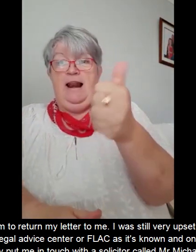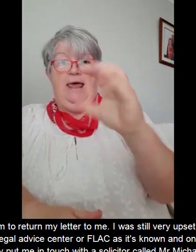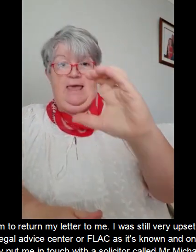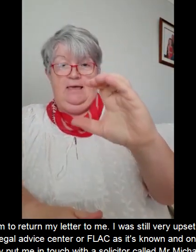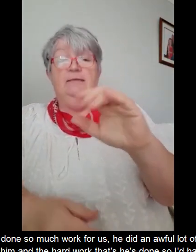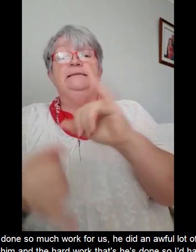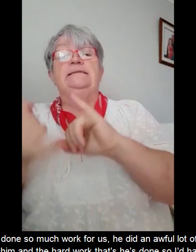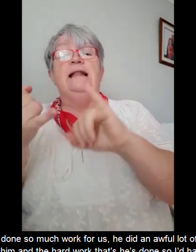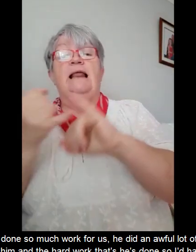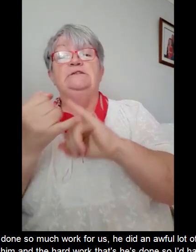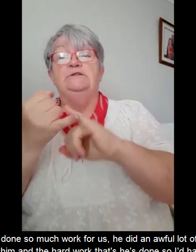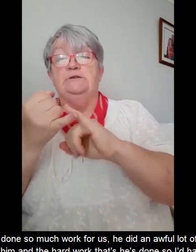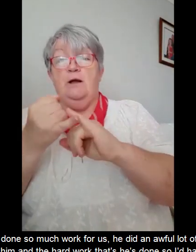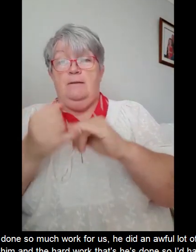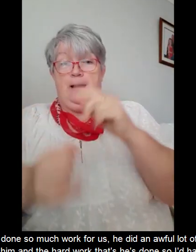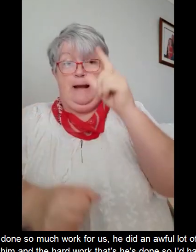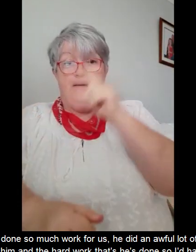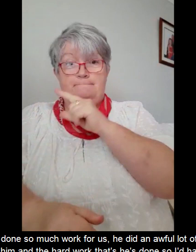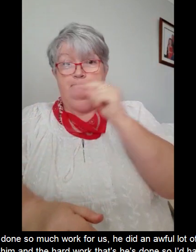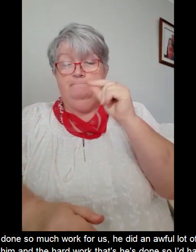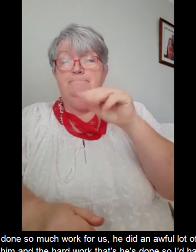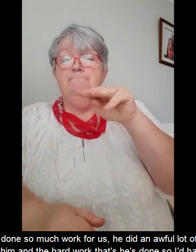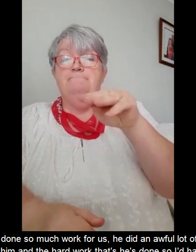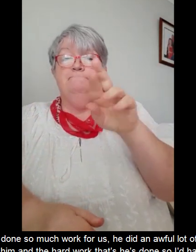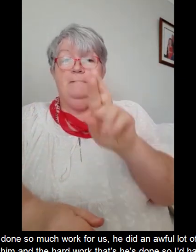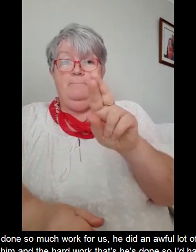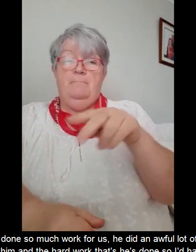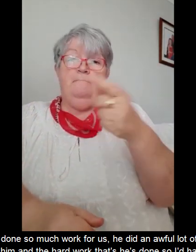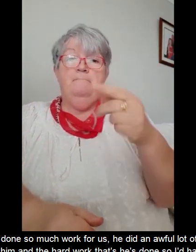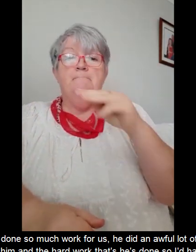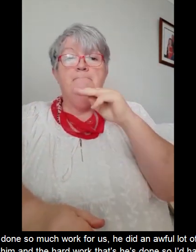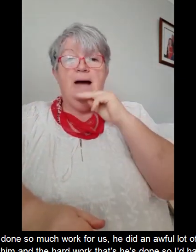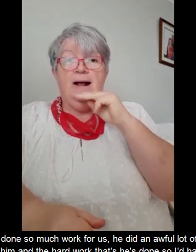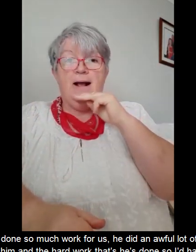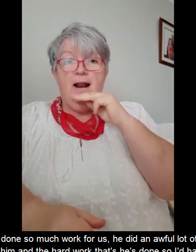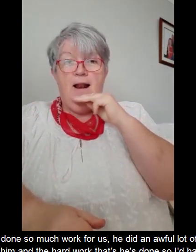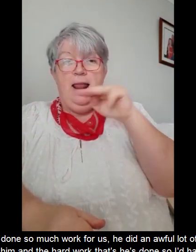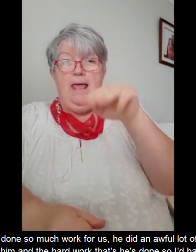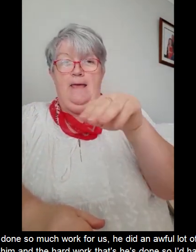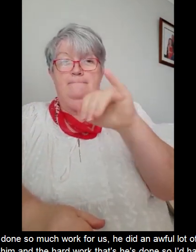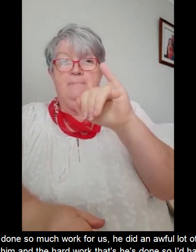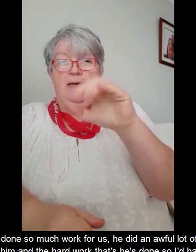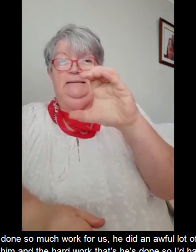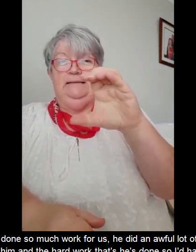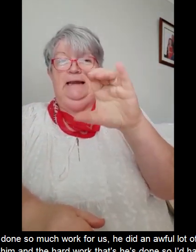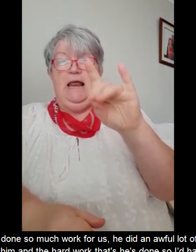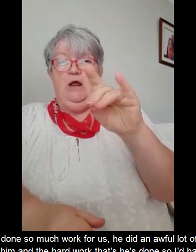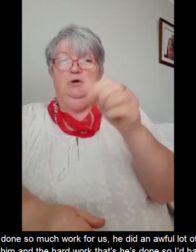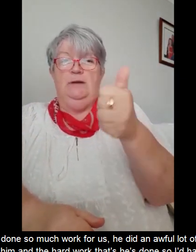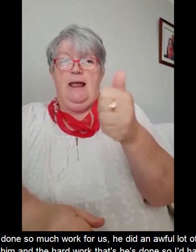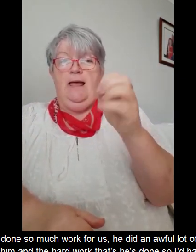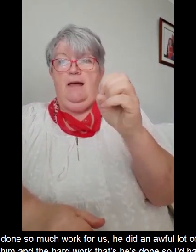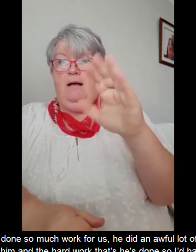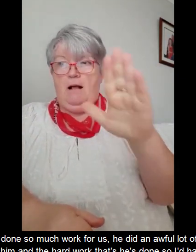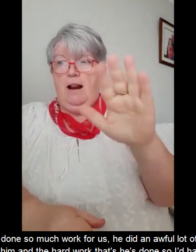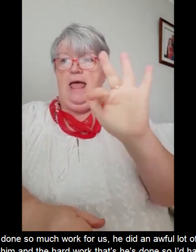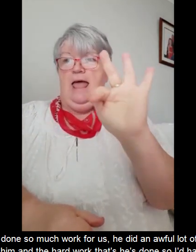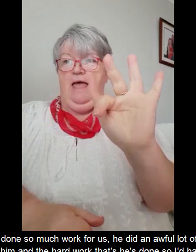Now Michael had done so much work for us. He did an awful lot of work for us and really it's all down to him and the hard work that he's done.